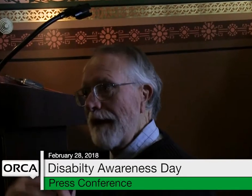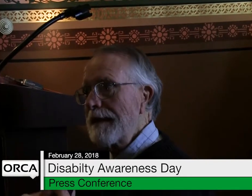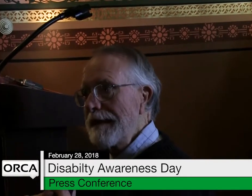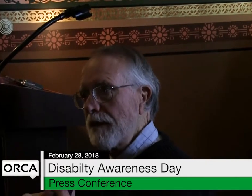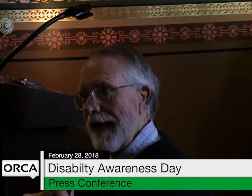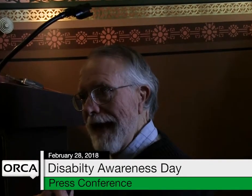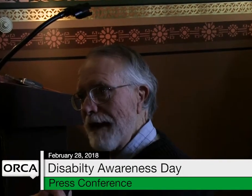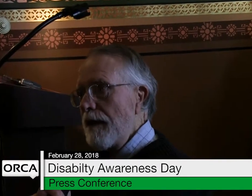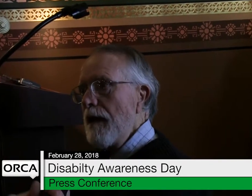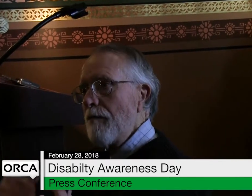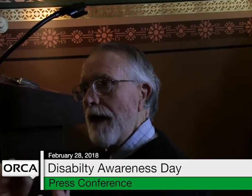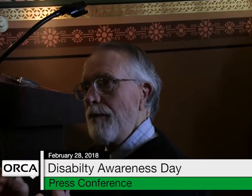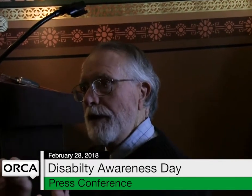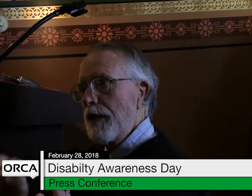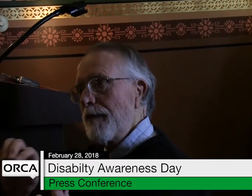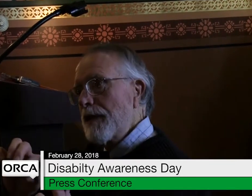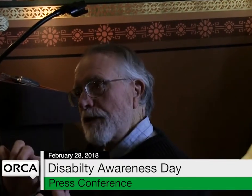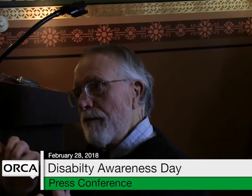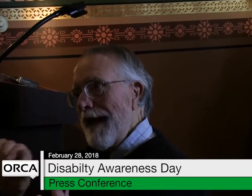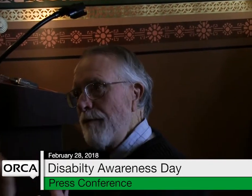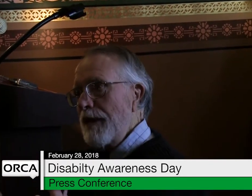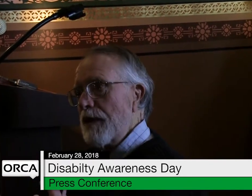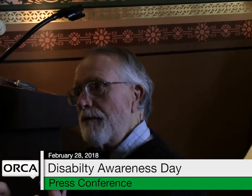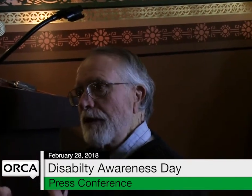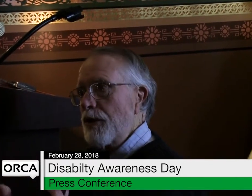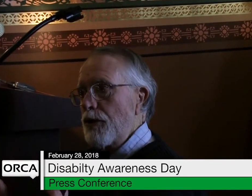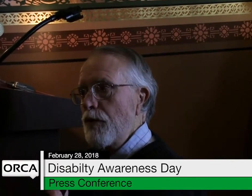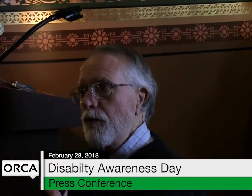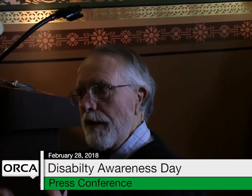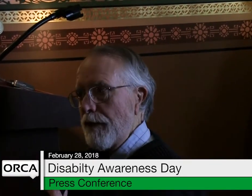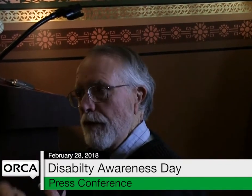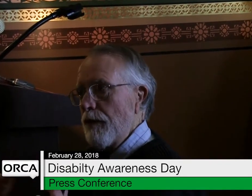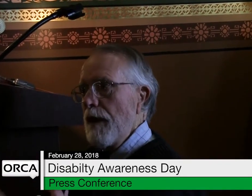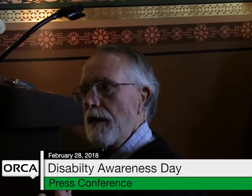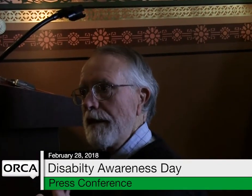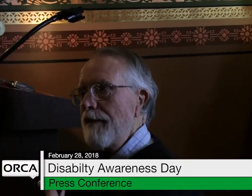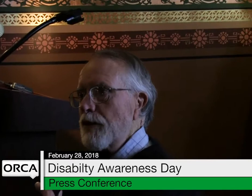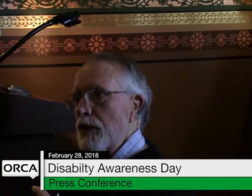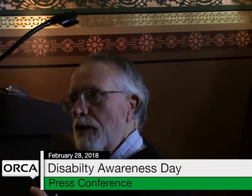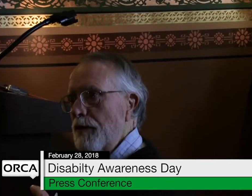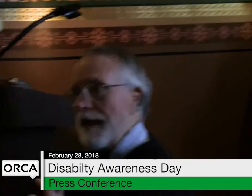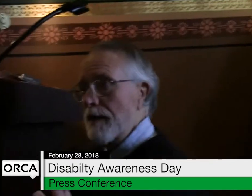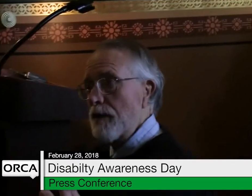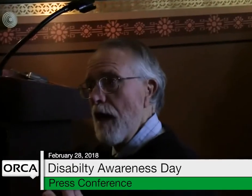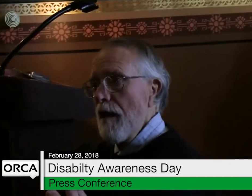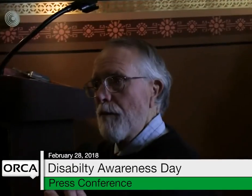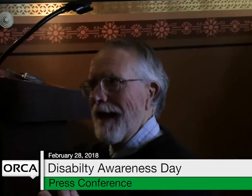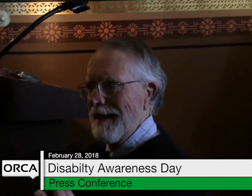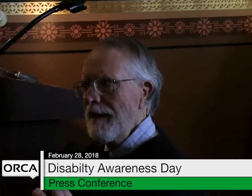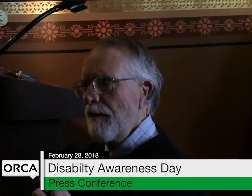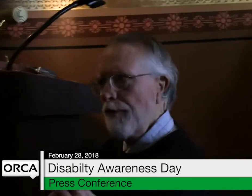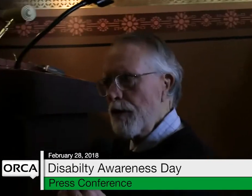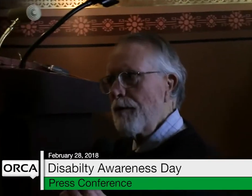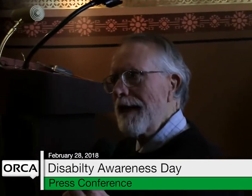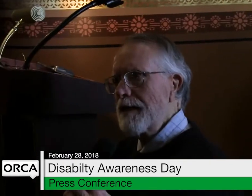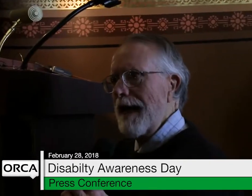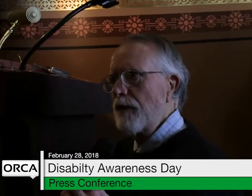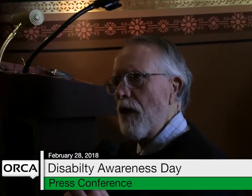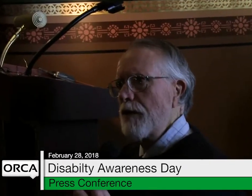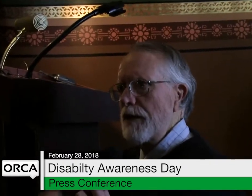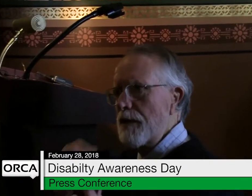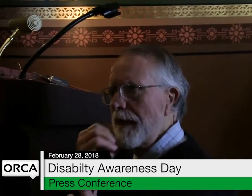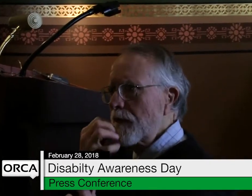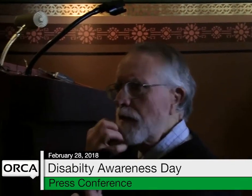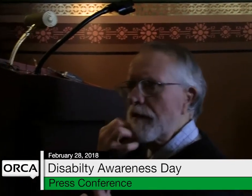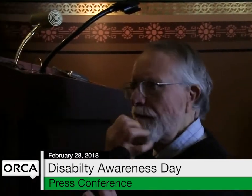or Vermont Legal Aid might be good because there may be something to do with your living circumstances. But I think the first place